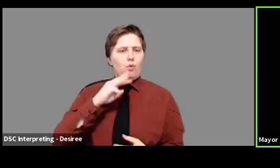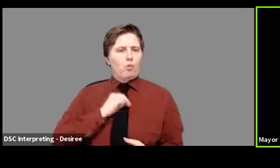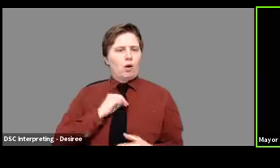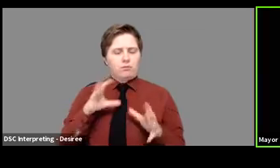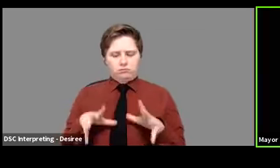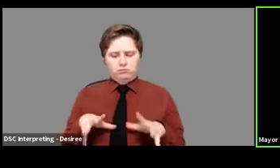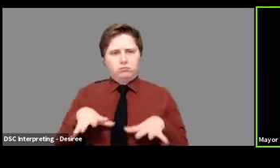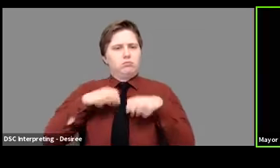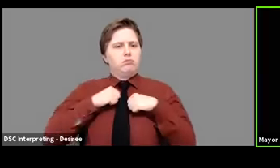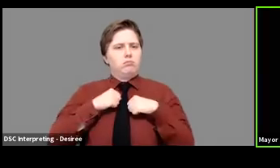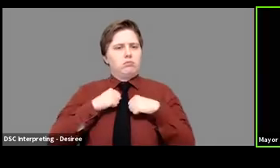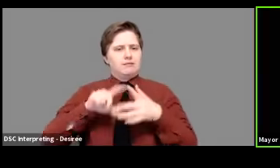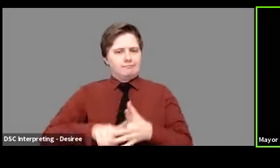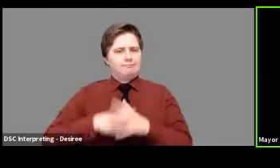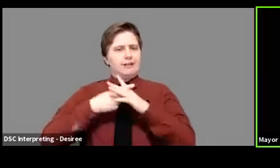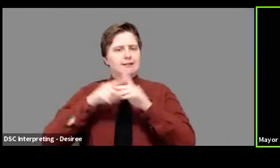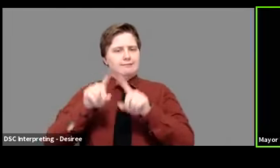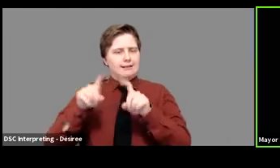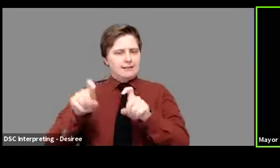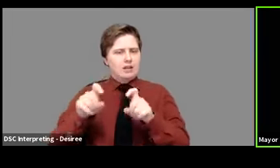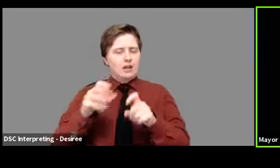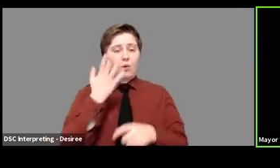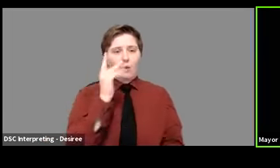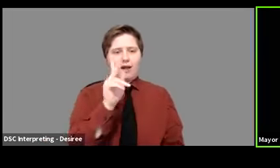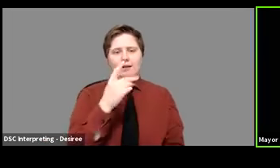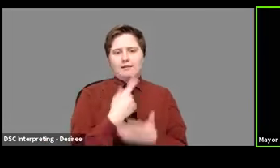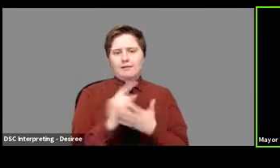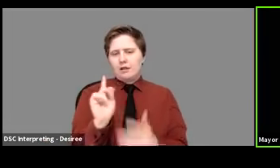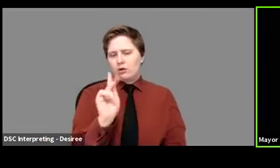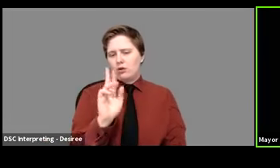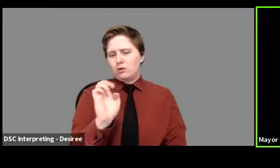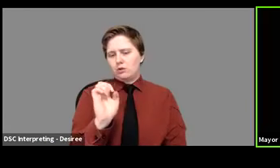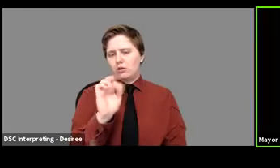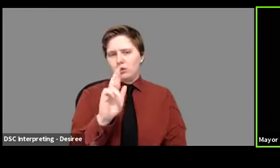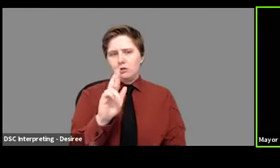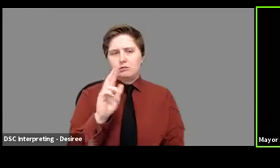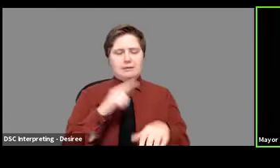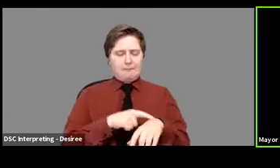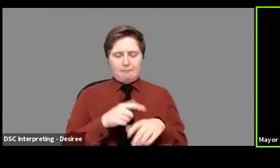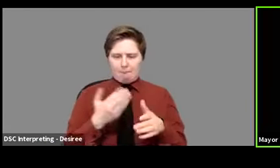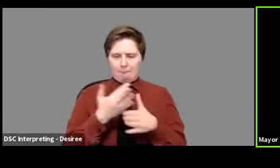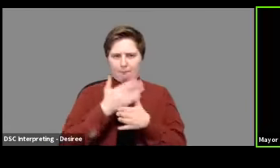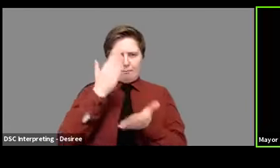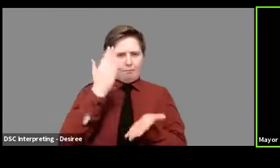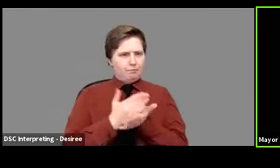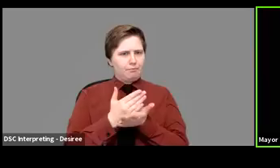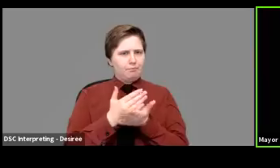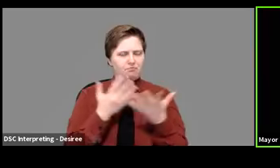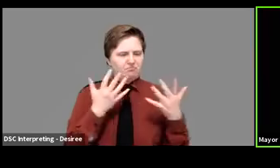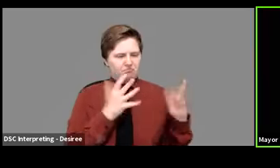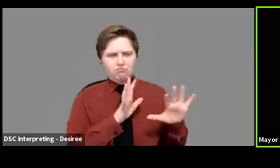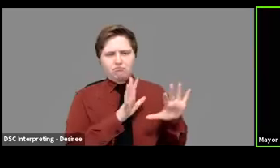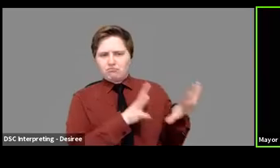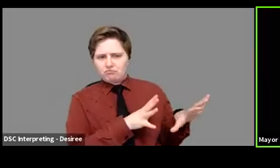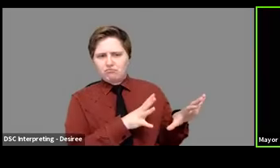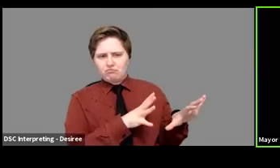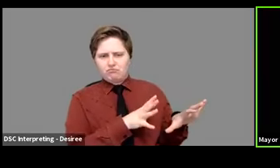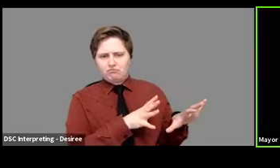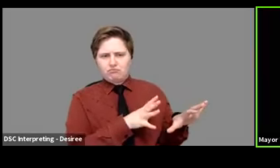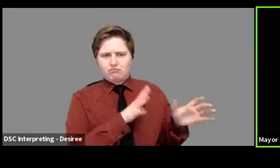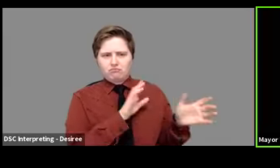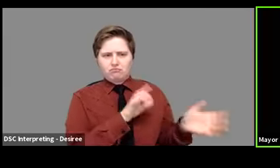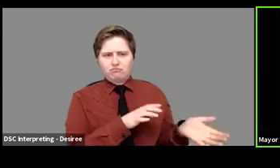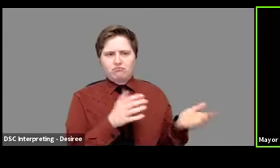online as Kroger's contribution to our testing efforts has ended,